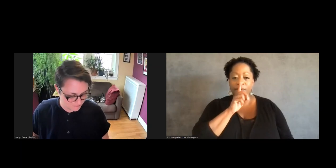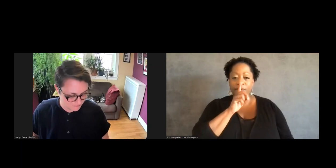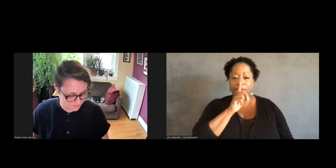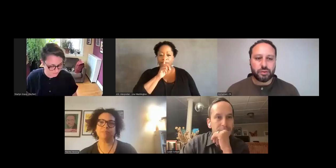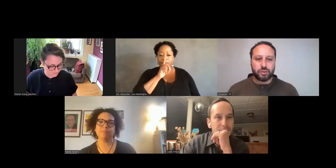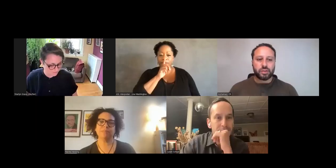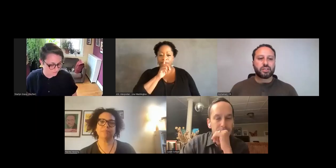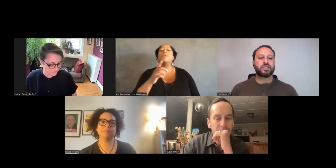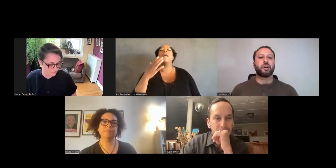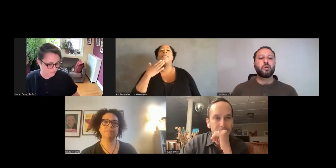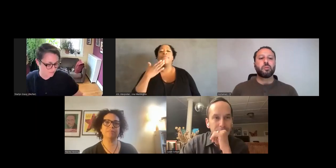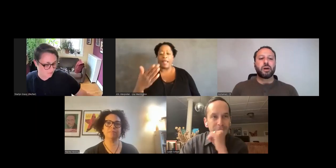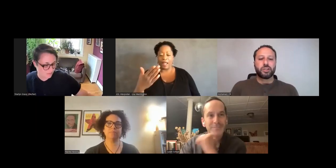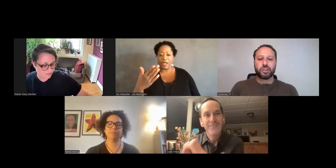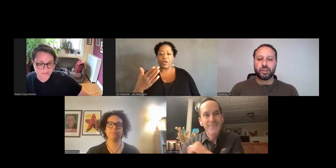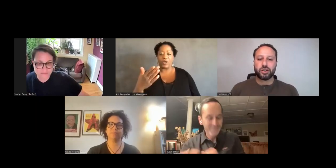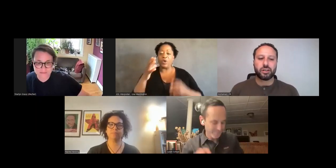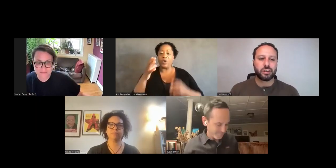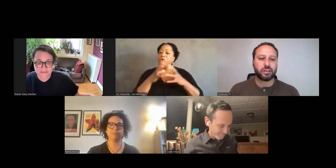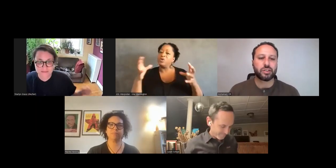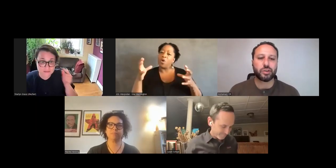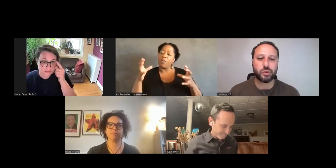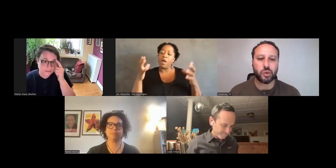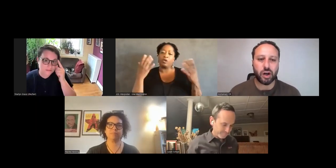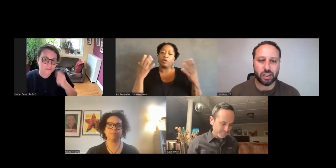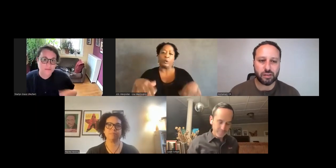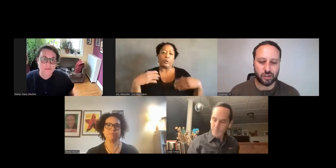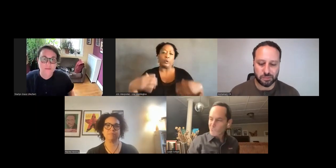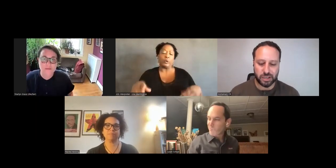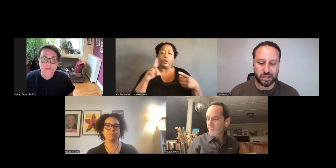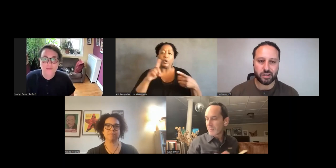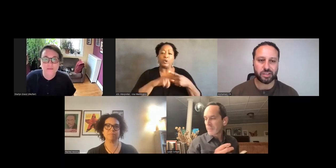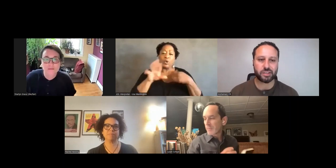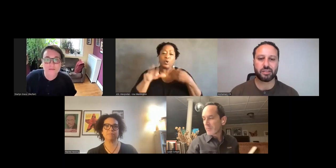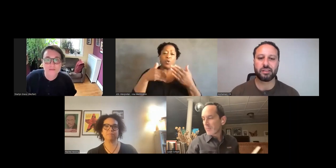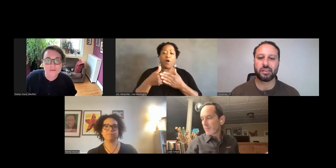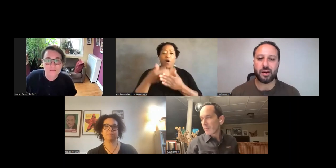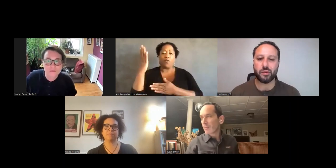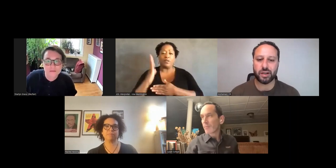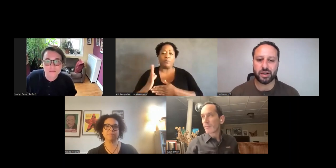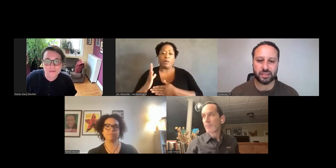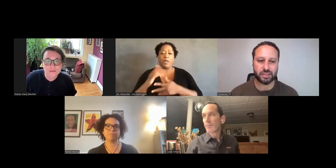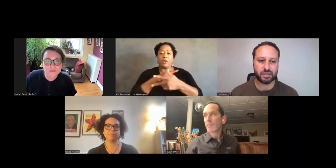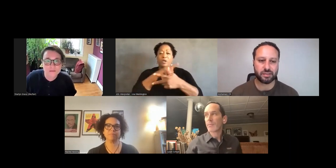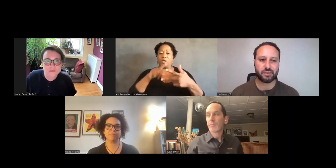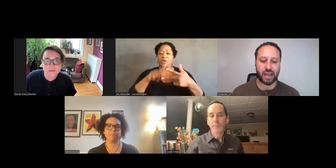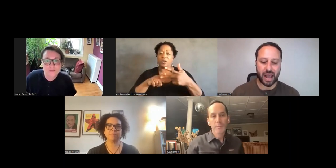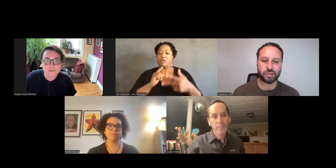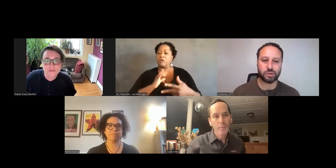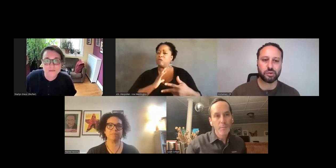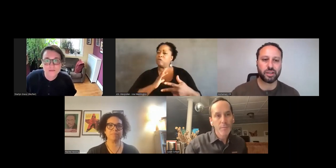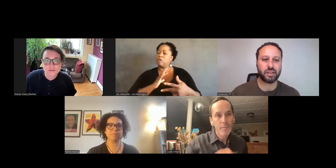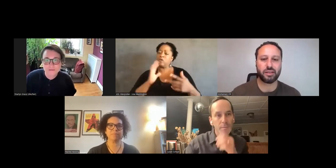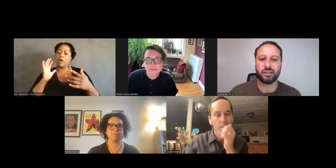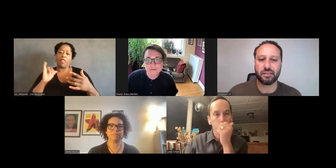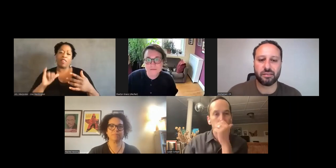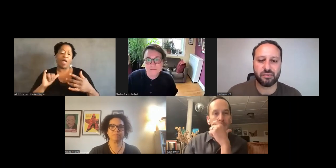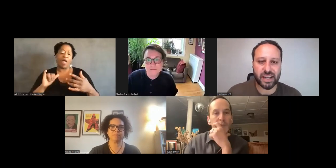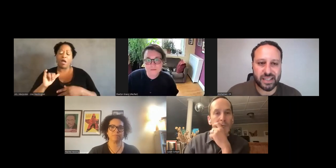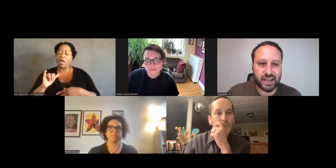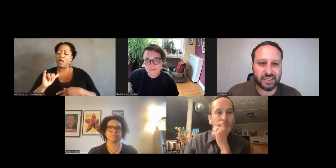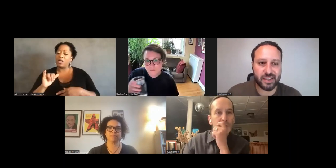Thank you so much to all of our speakers. That was absolutely